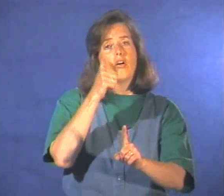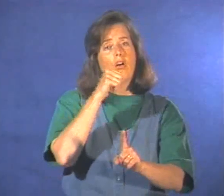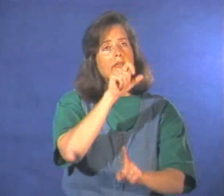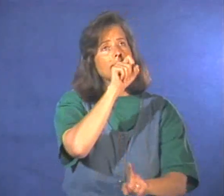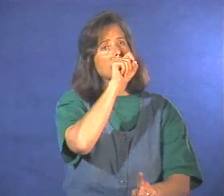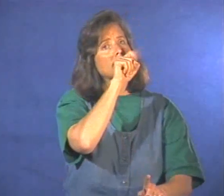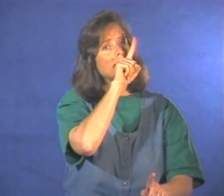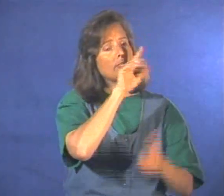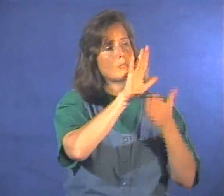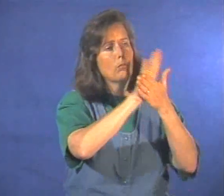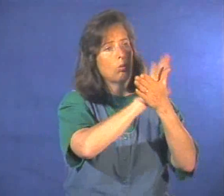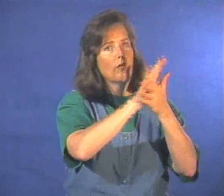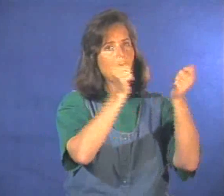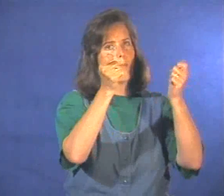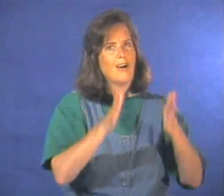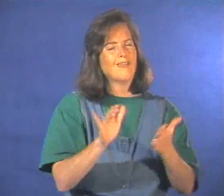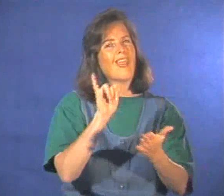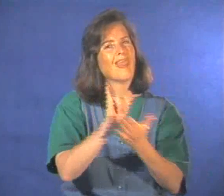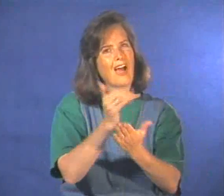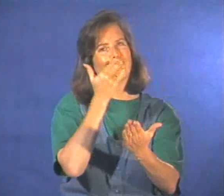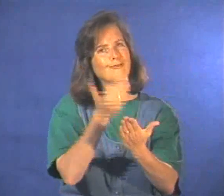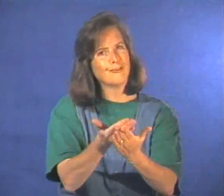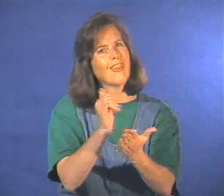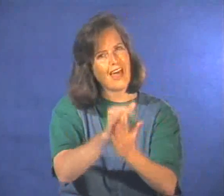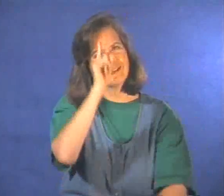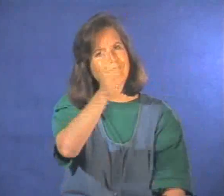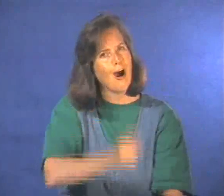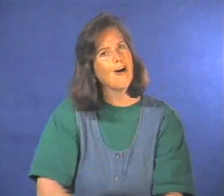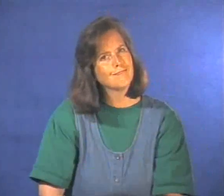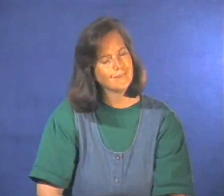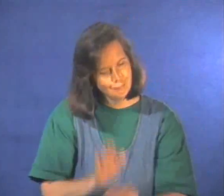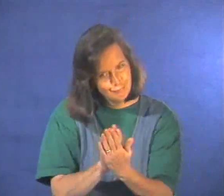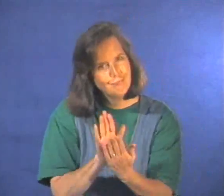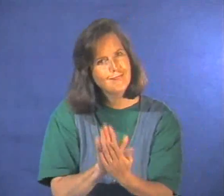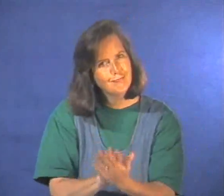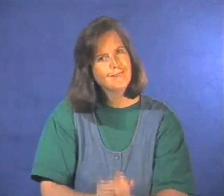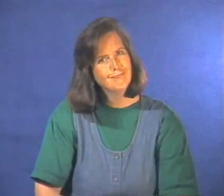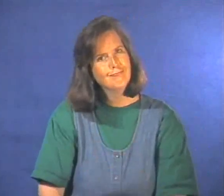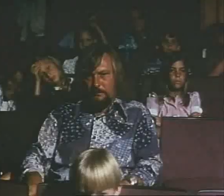The girl told the movie manager. That was also smart.